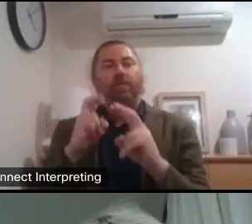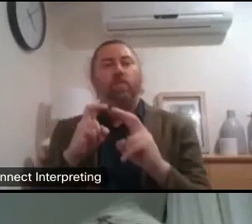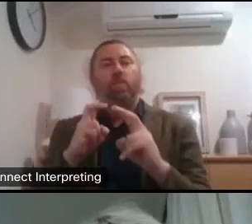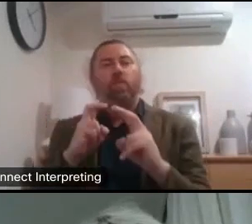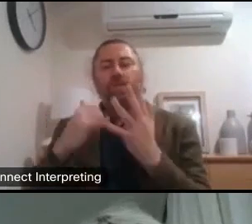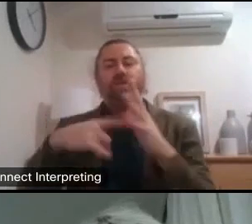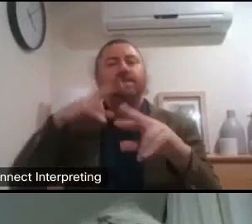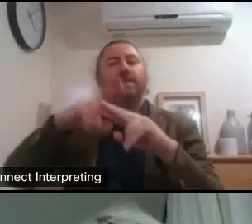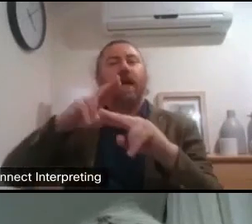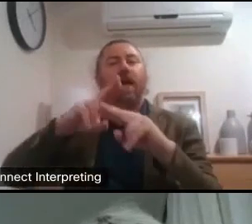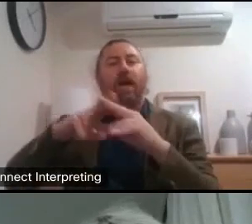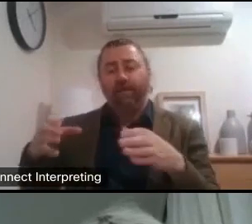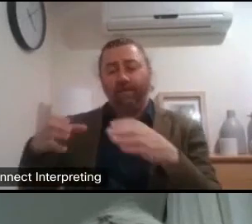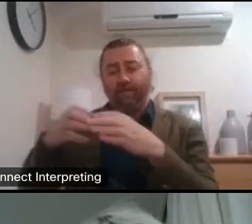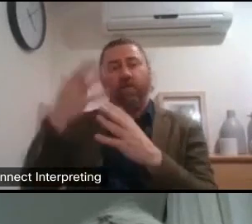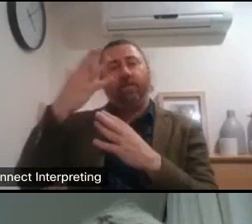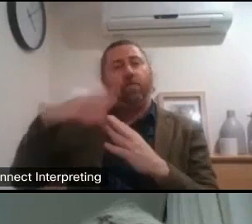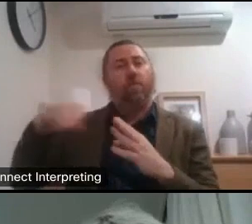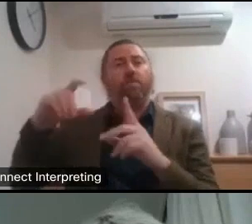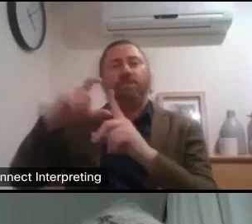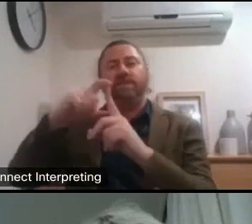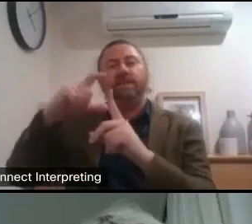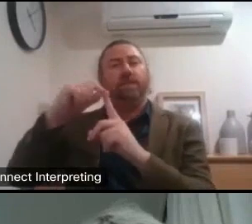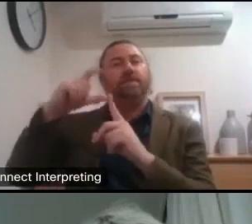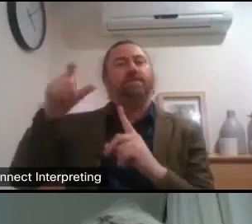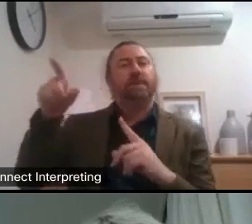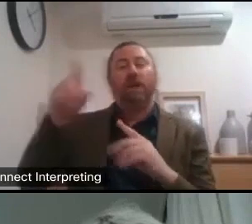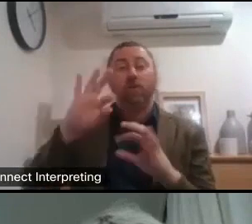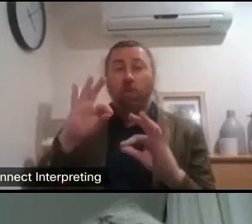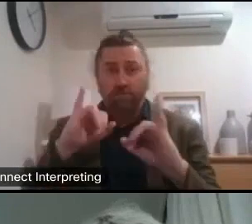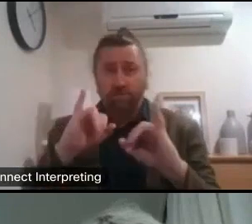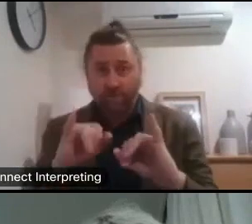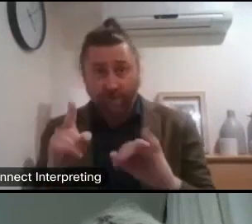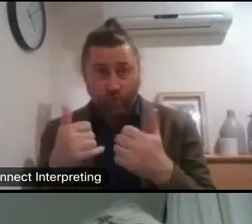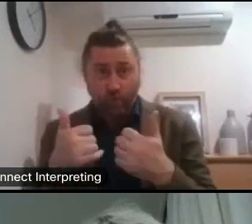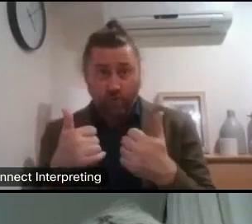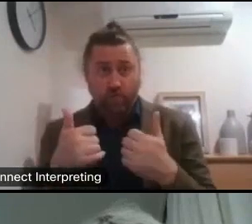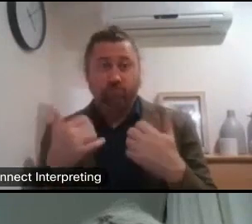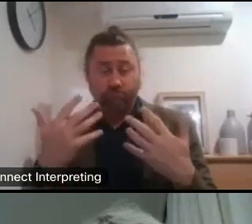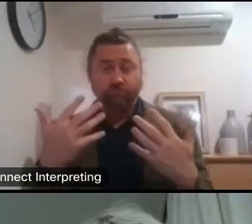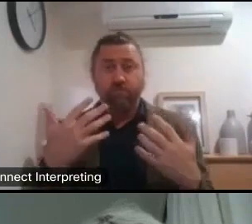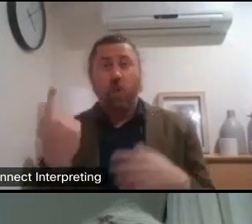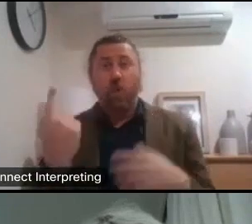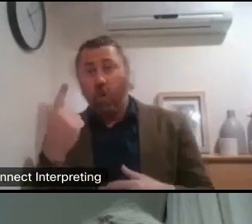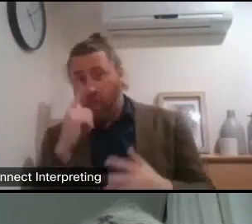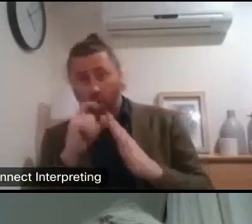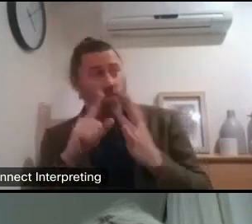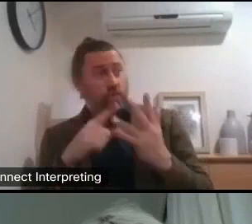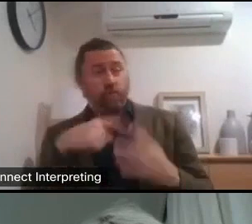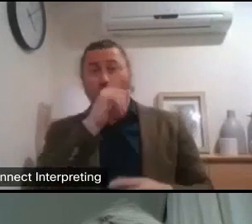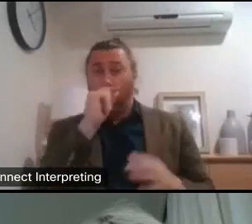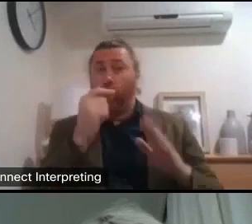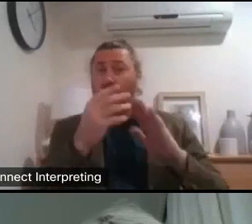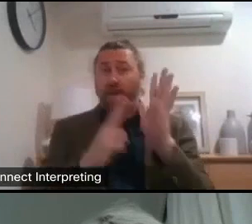prime minister and cabinet isn't a bad one it's a good one first of all look who else could do it we could have run it out of the